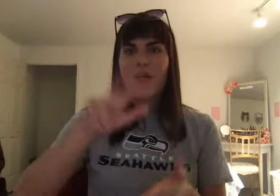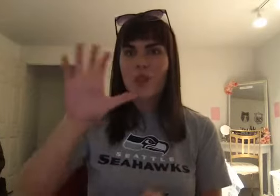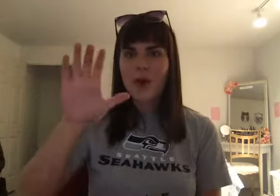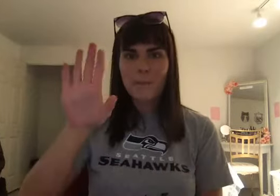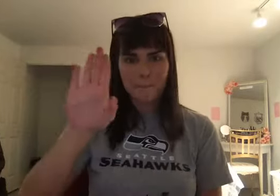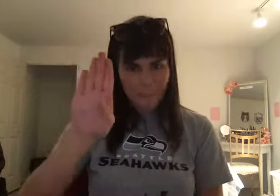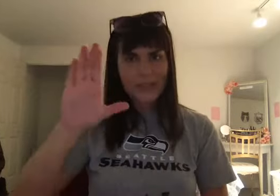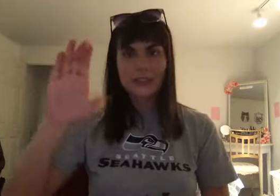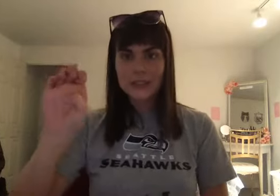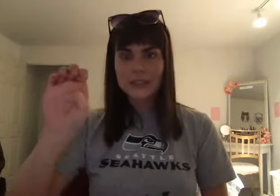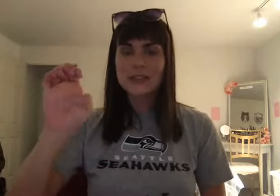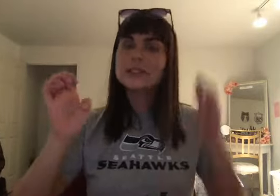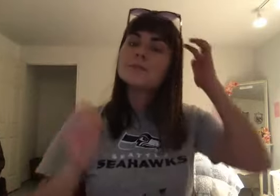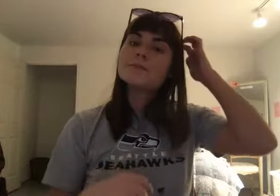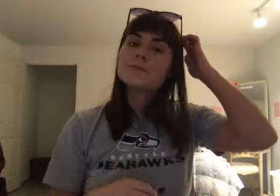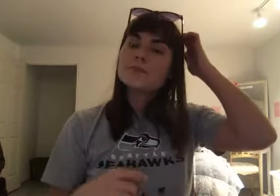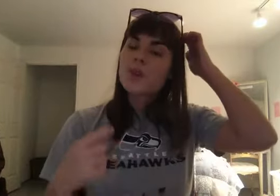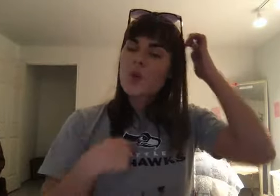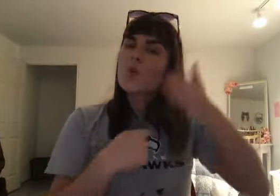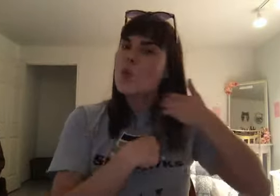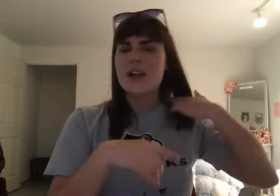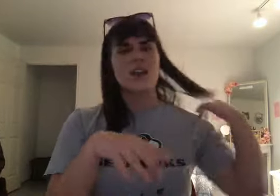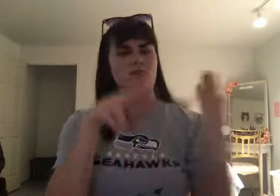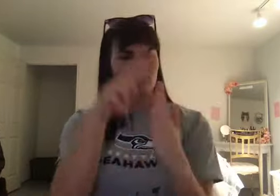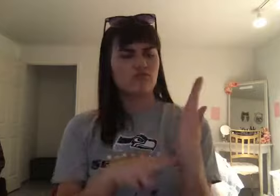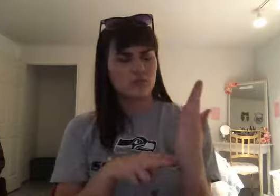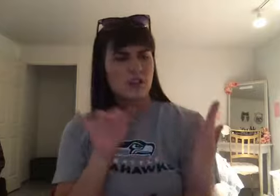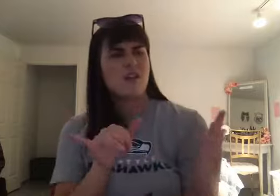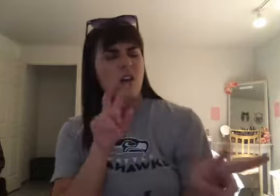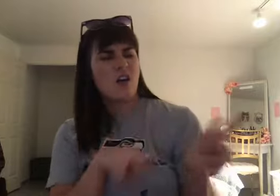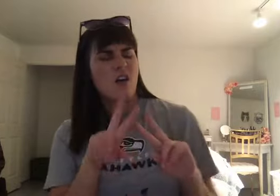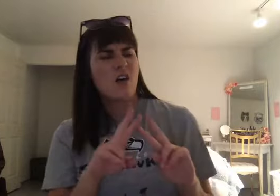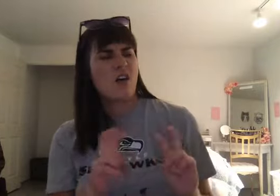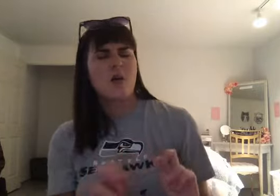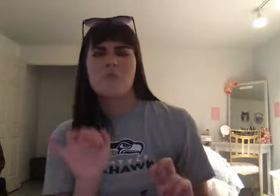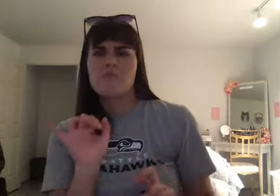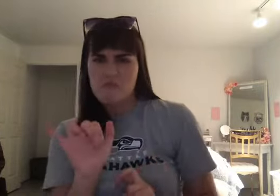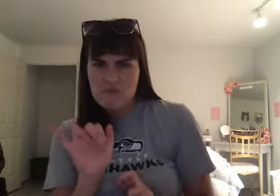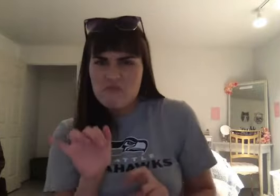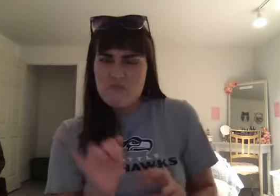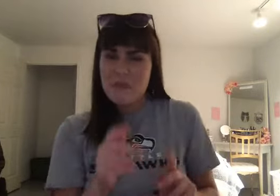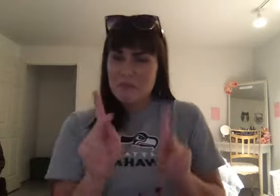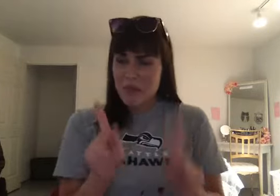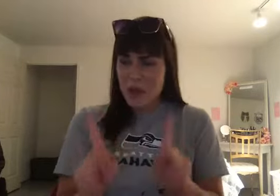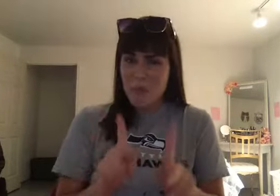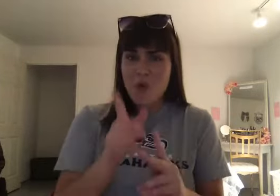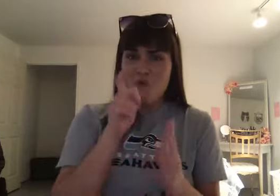Now the interesting thing is what we found on these cuniform tablets. Believe it or not. These people who were writing down this